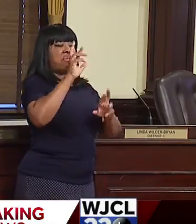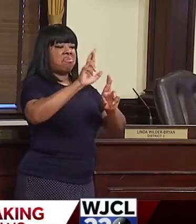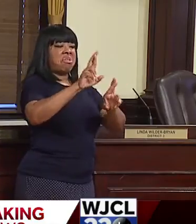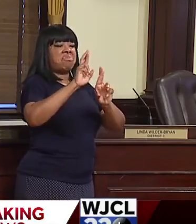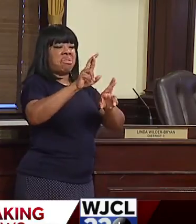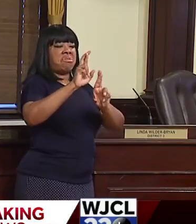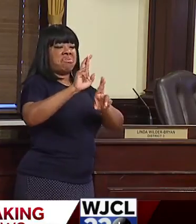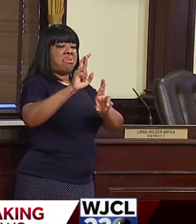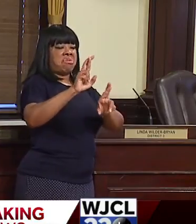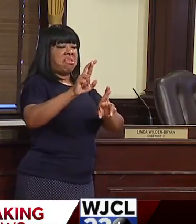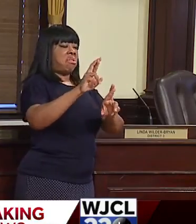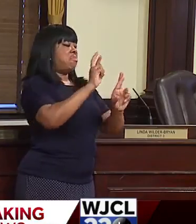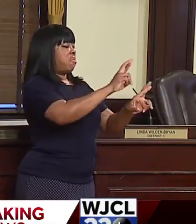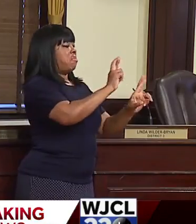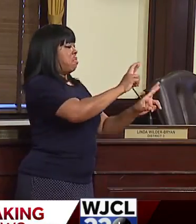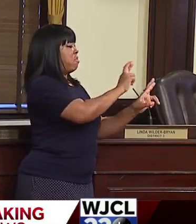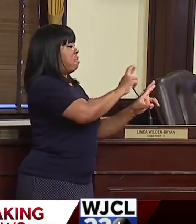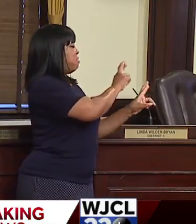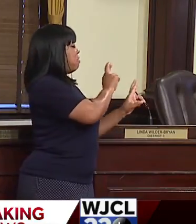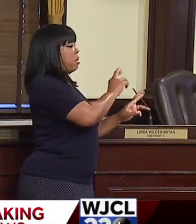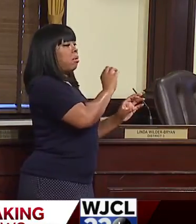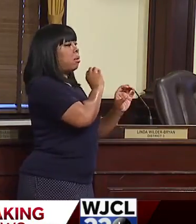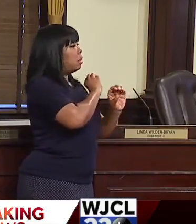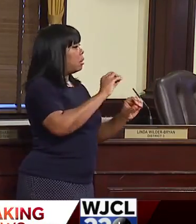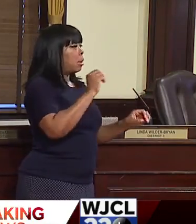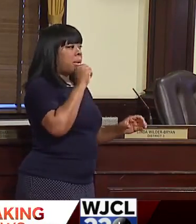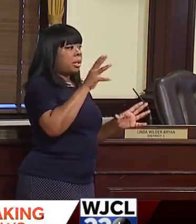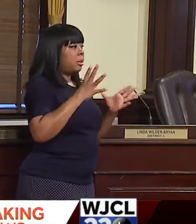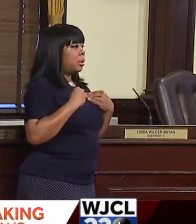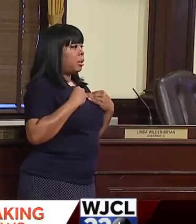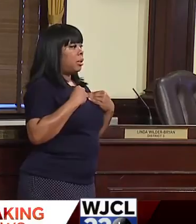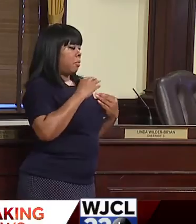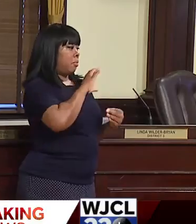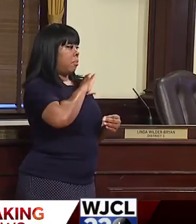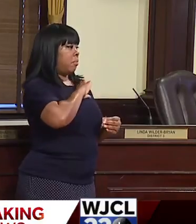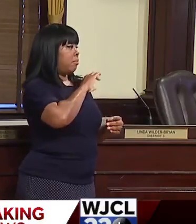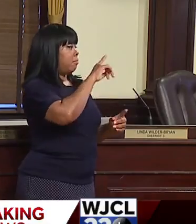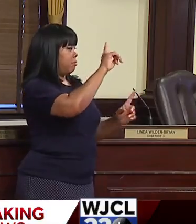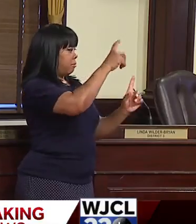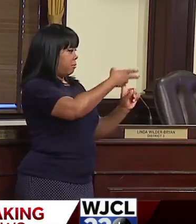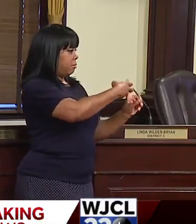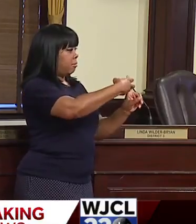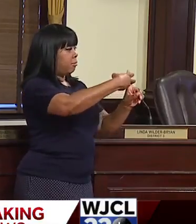or any member of city council. Sergeant Gray will escort them out of here.